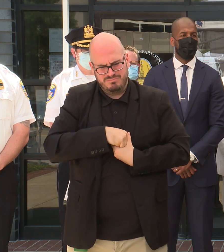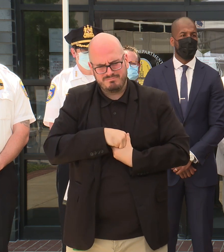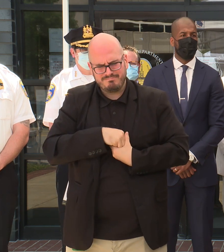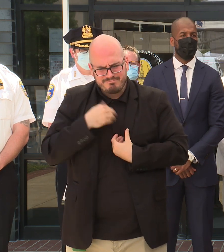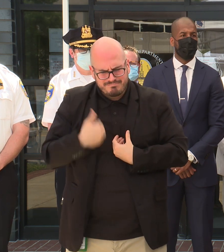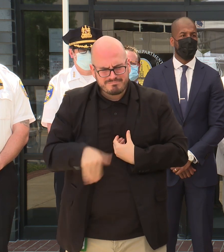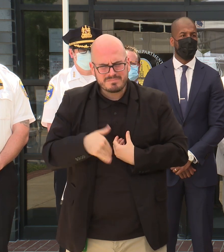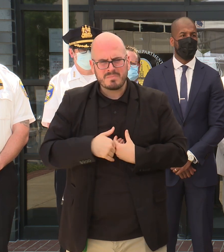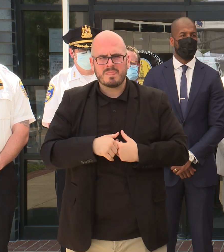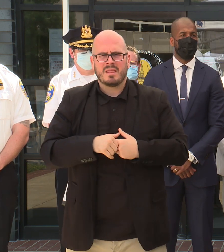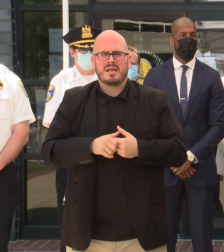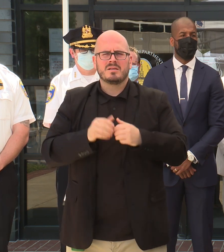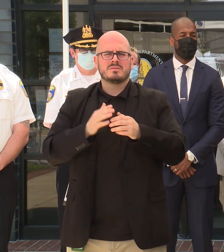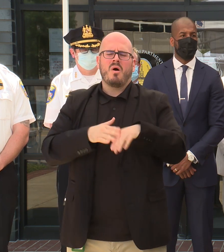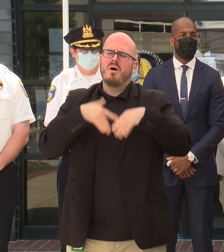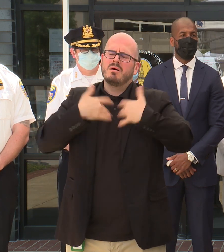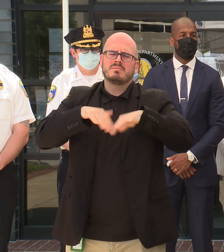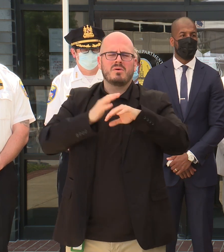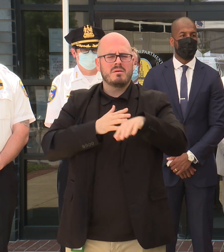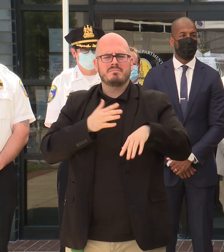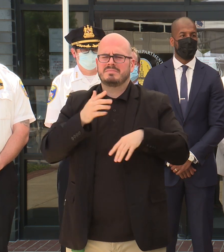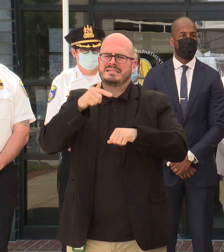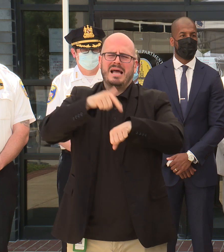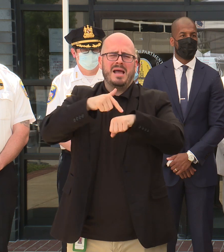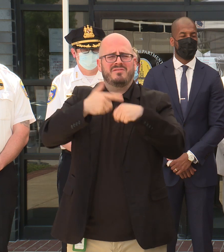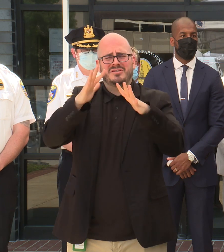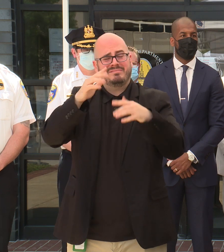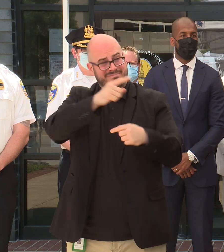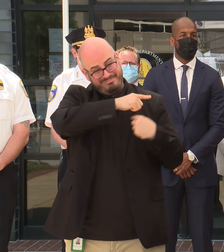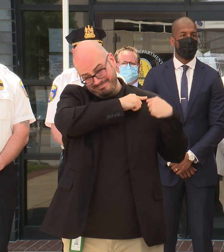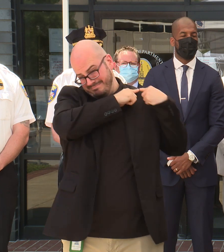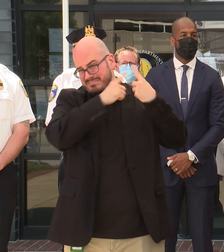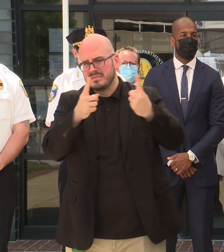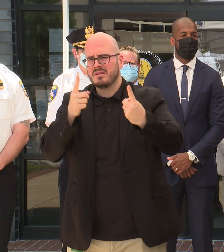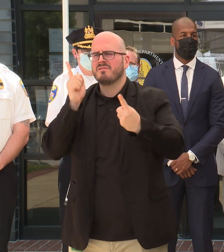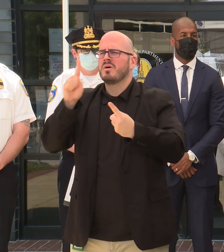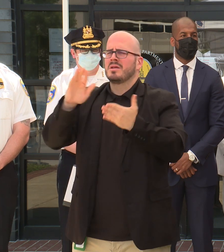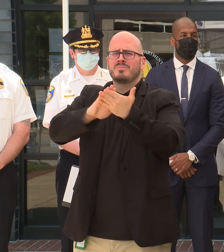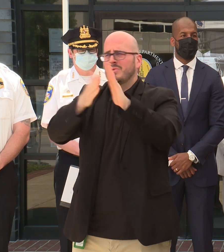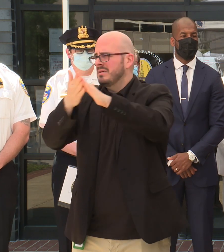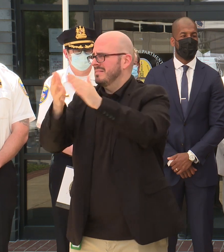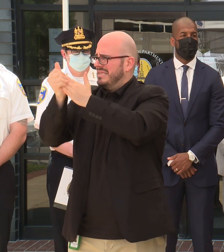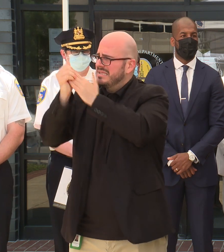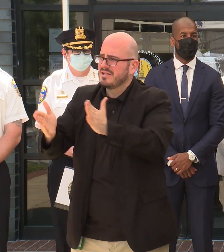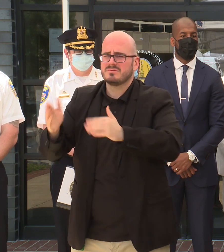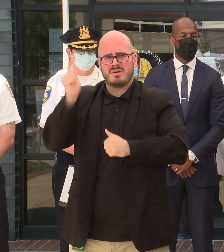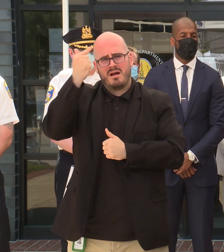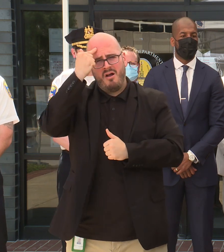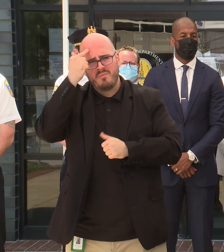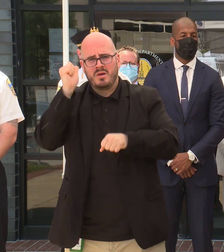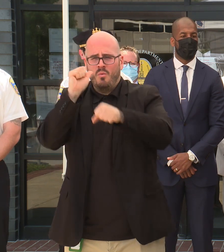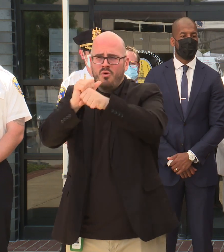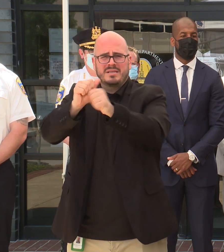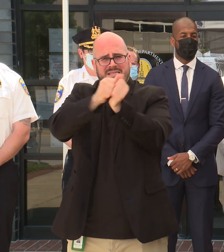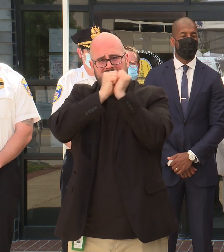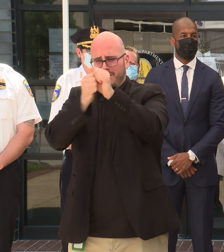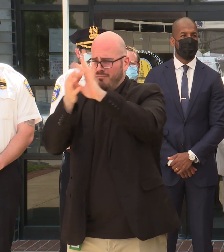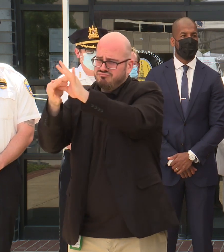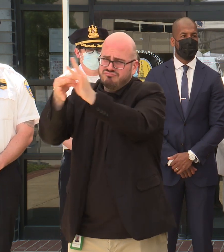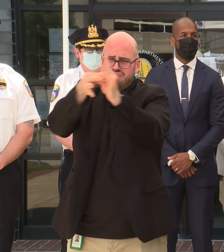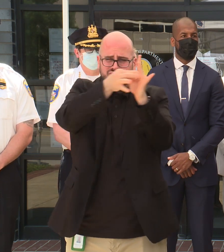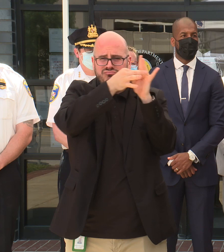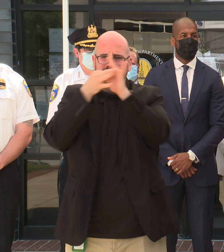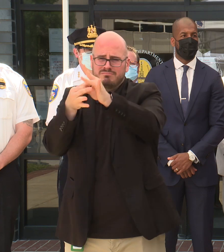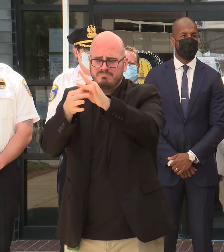It is past time for Baltimore, uh, the community leaders, government, everyone to work together to do the same.